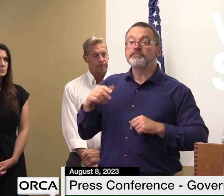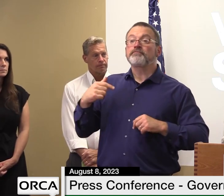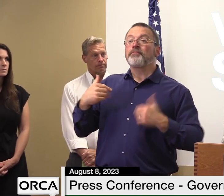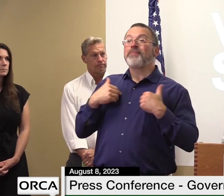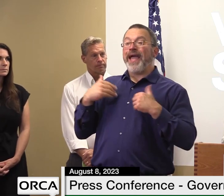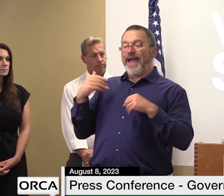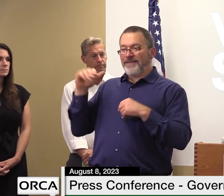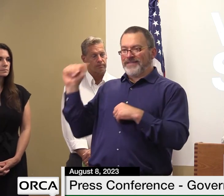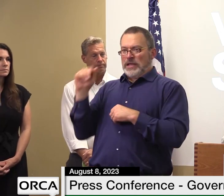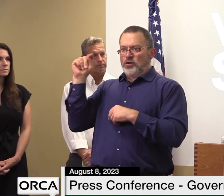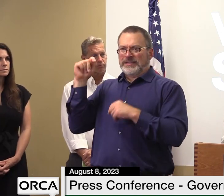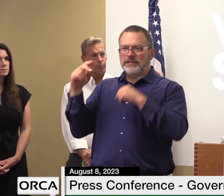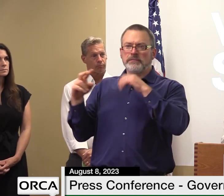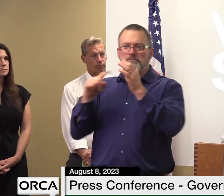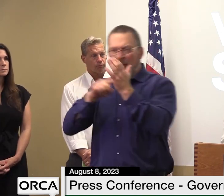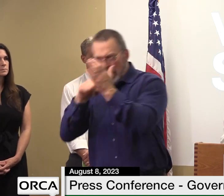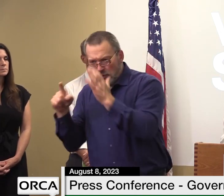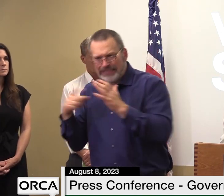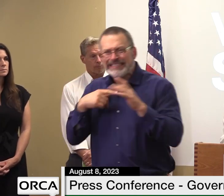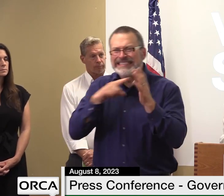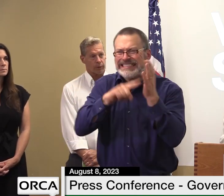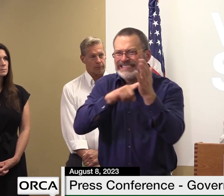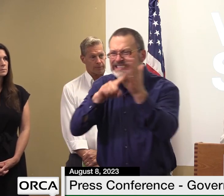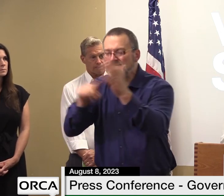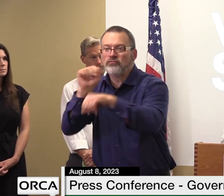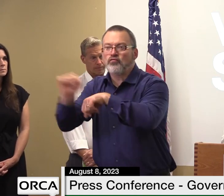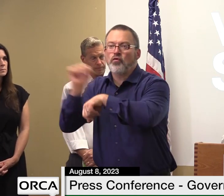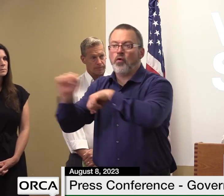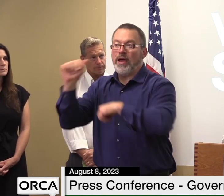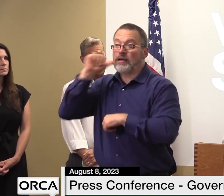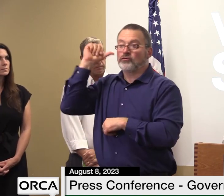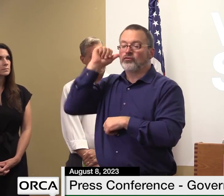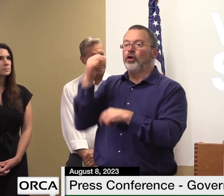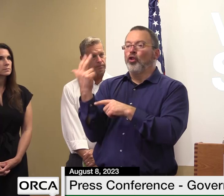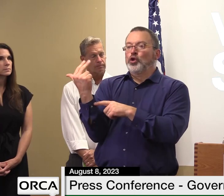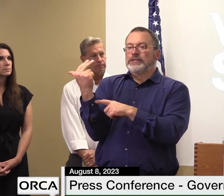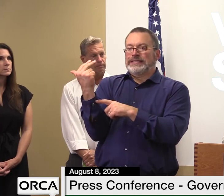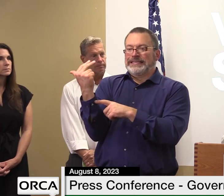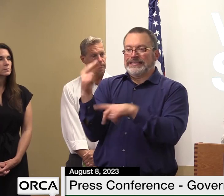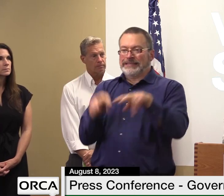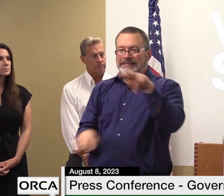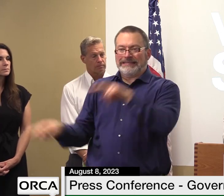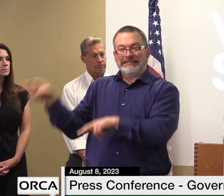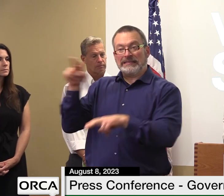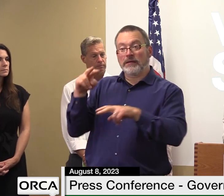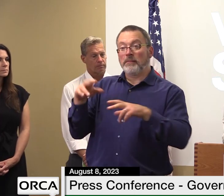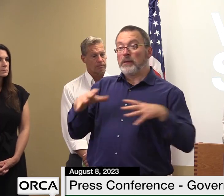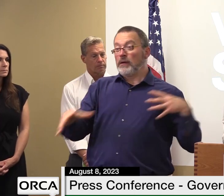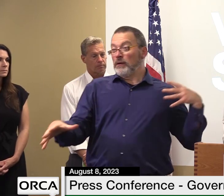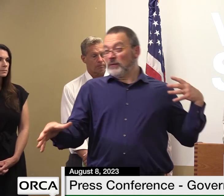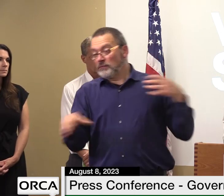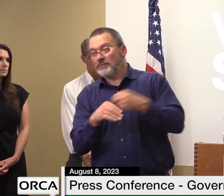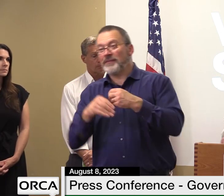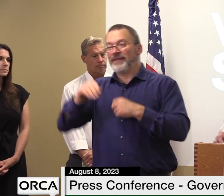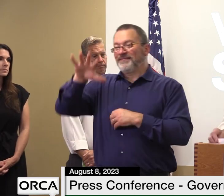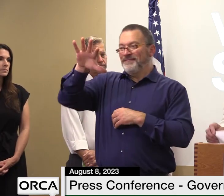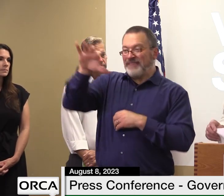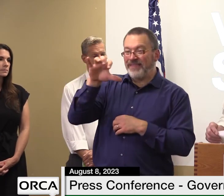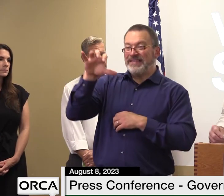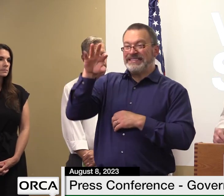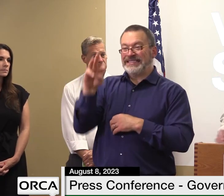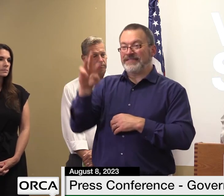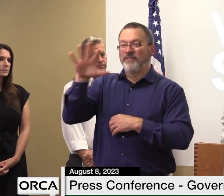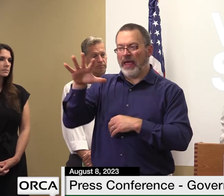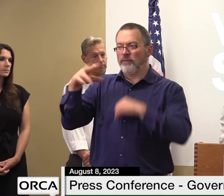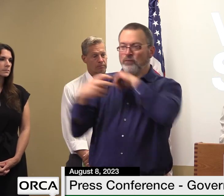13 bridges yesterday for a total now of 565 bridges statewide that have been inspected